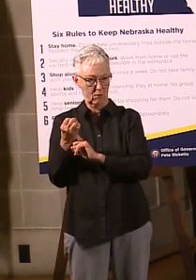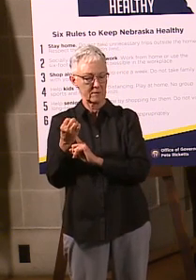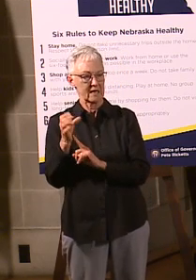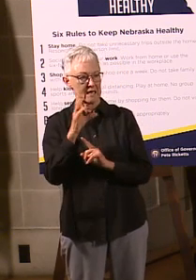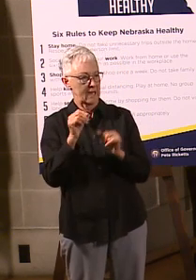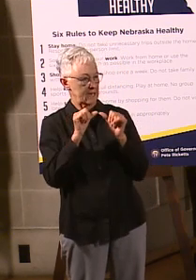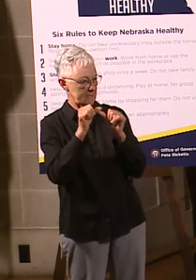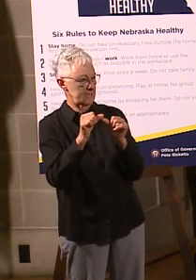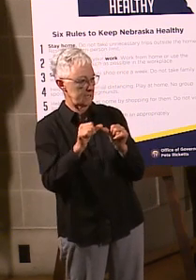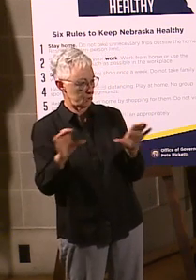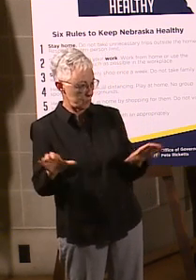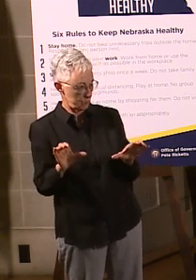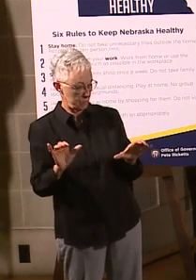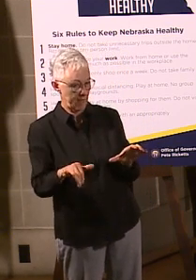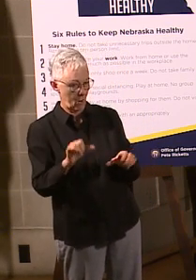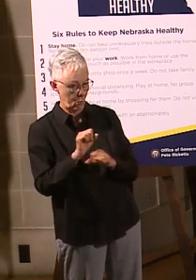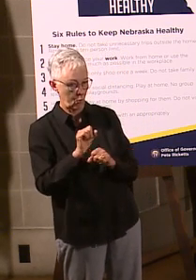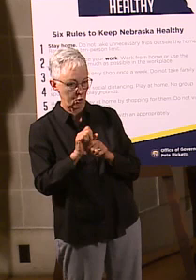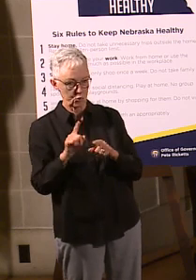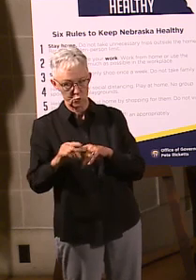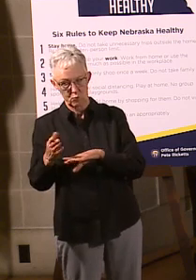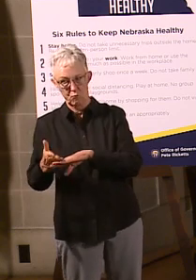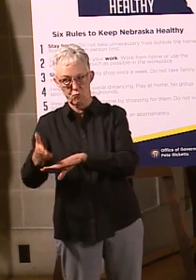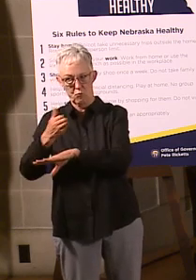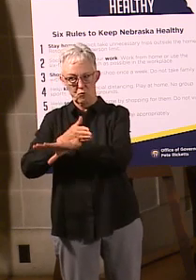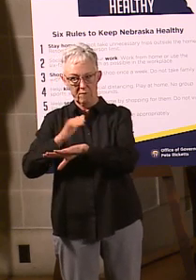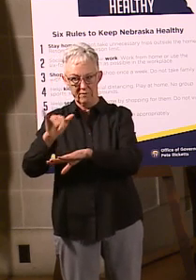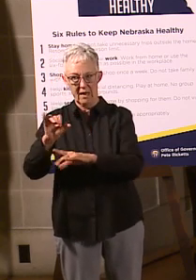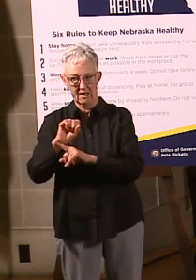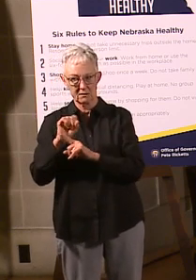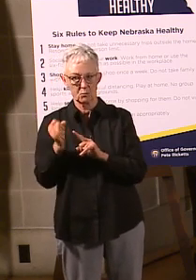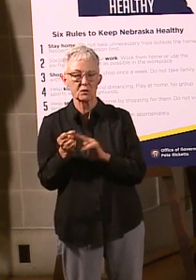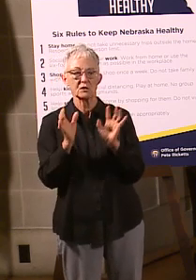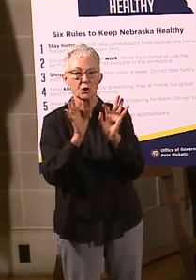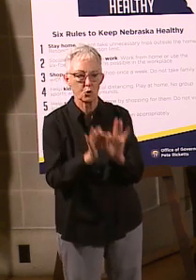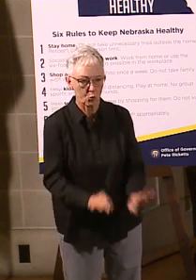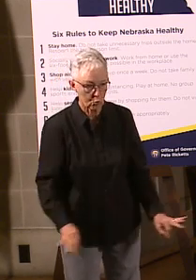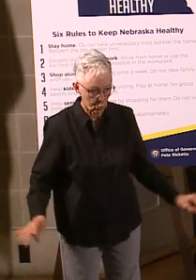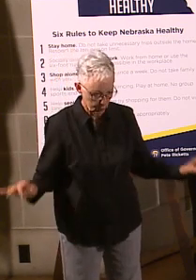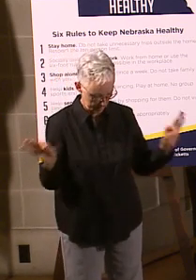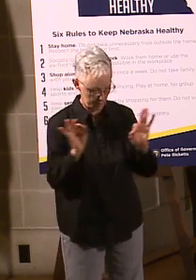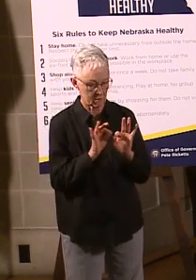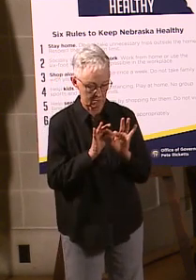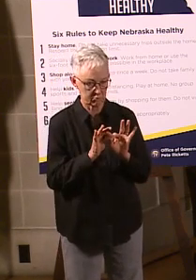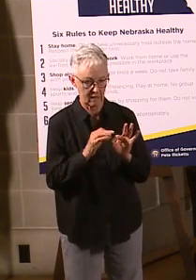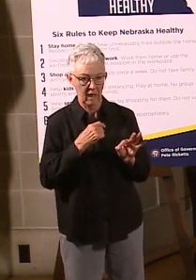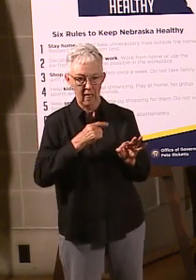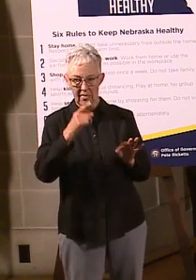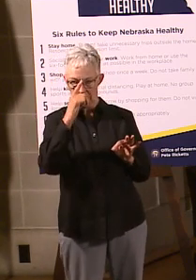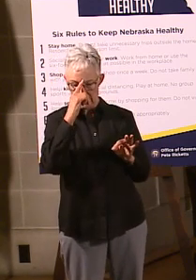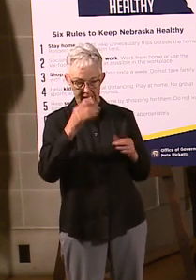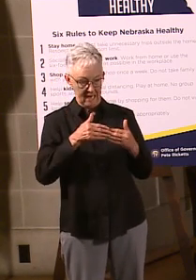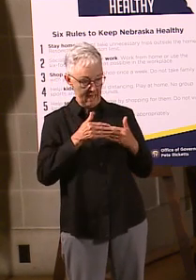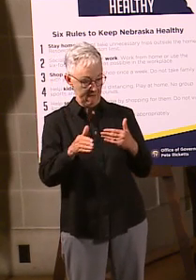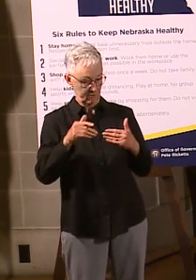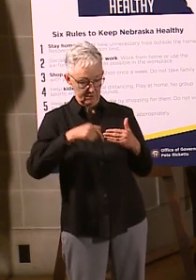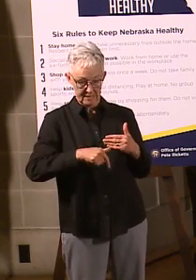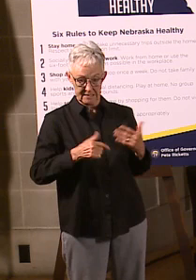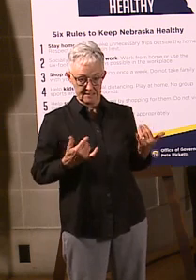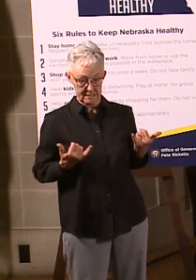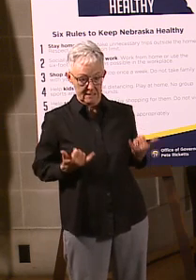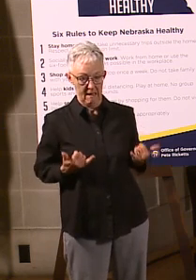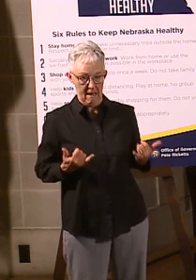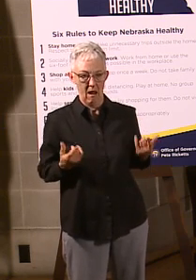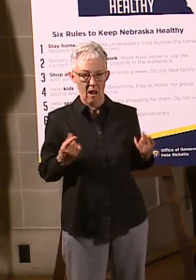to be critical. I really do believe that after this is all done, we'll be better for the digital environments. We'll be better for the